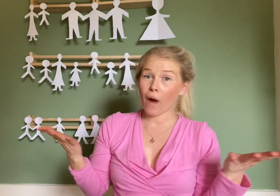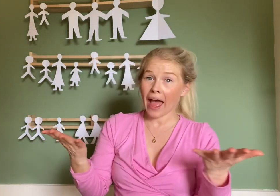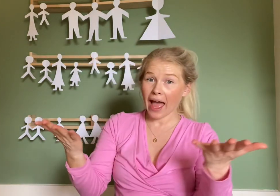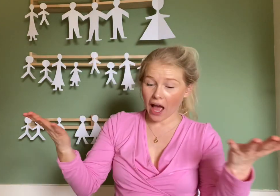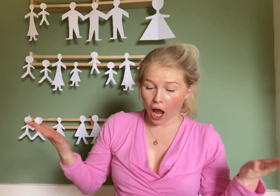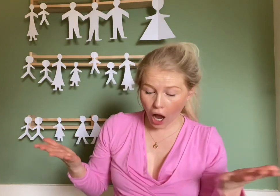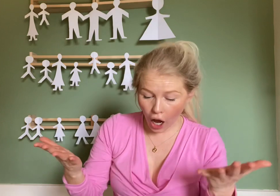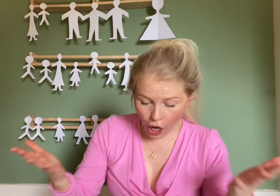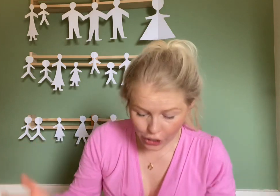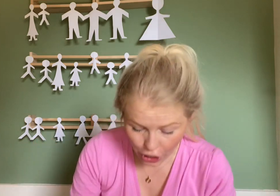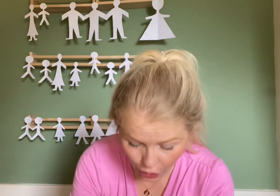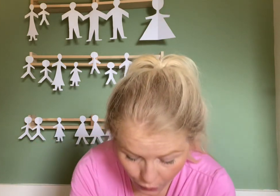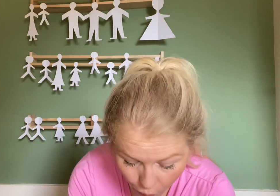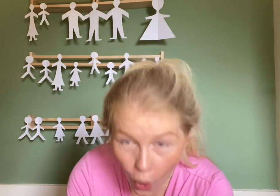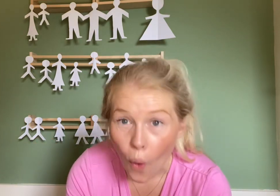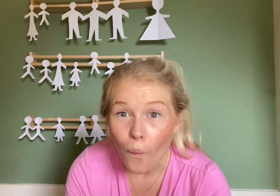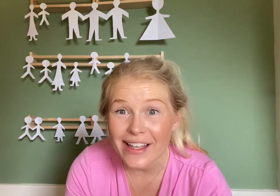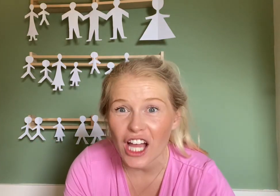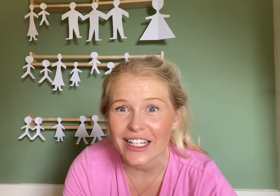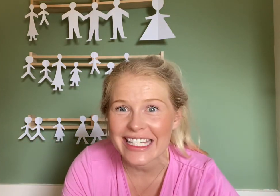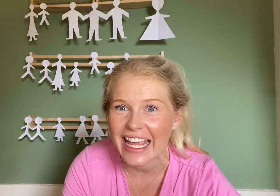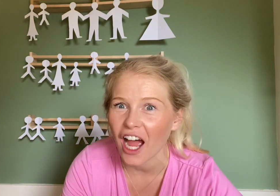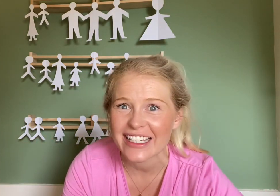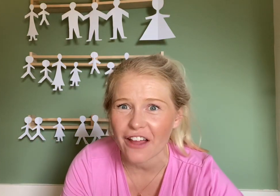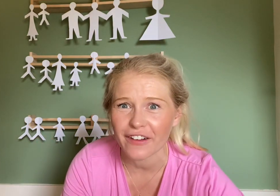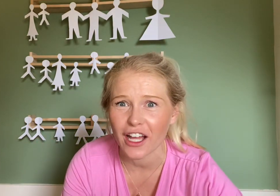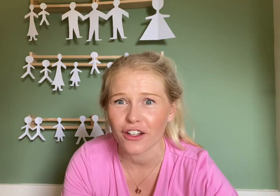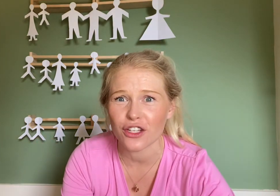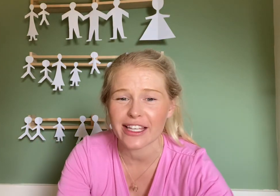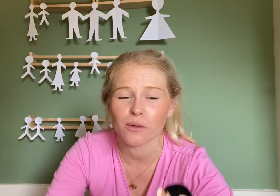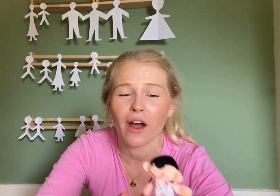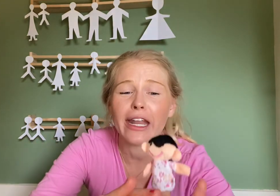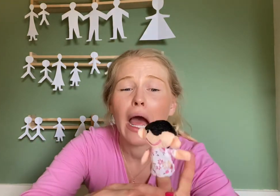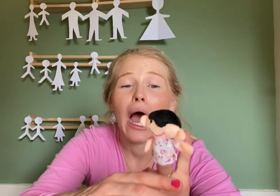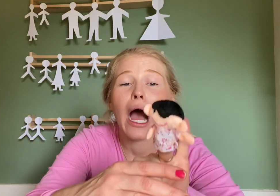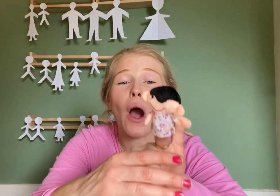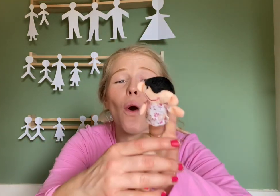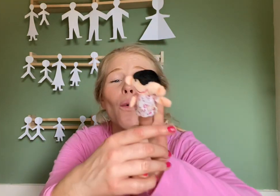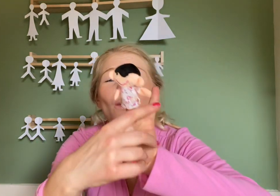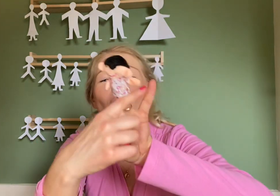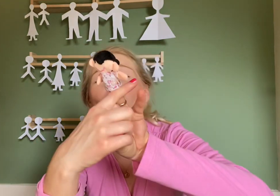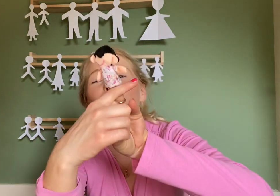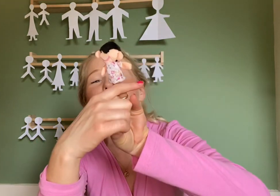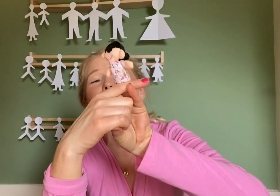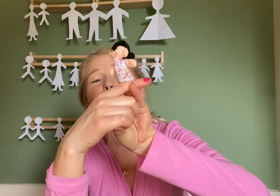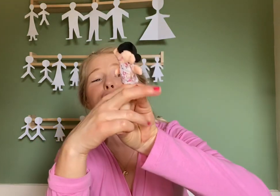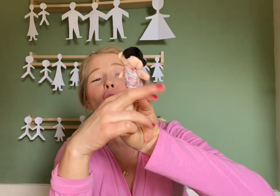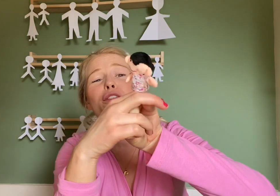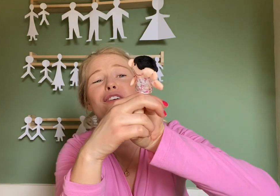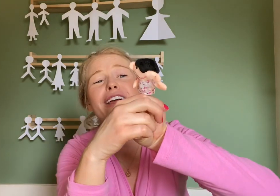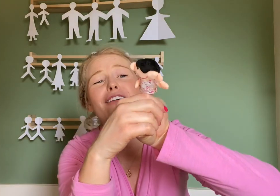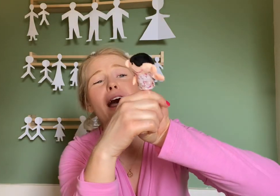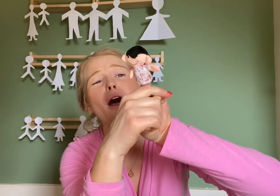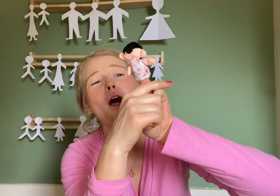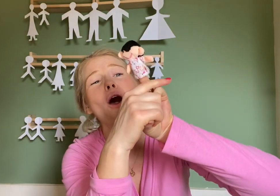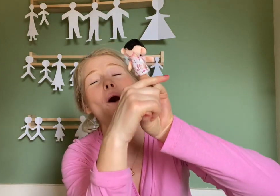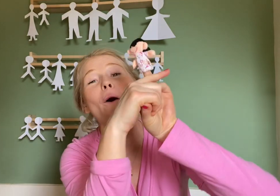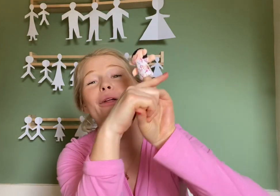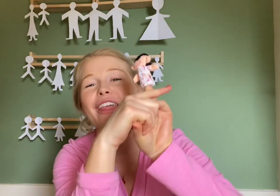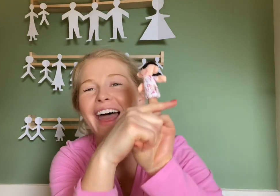where are you? Where's auntie? I definitely can't do this one. Oh, oh, can you get your fourth finger up? Oh, there